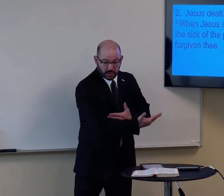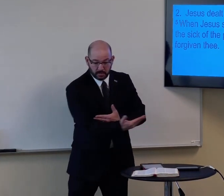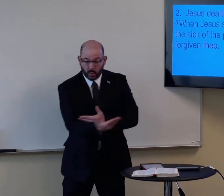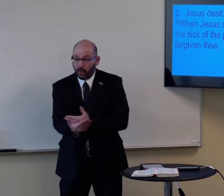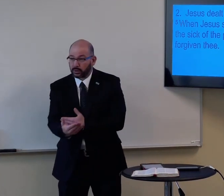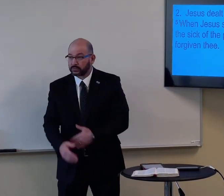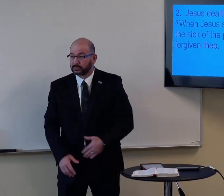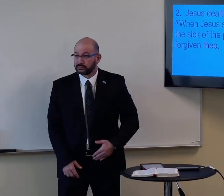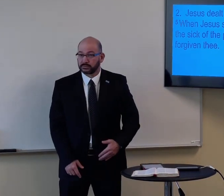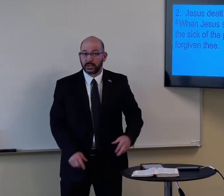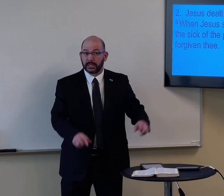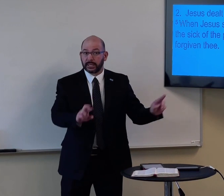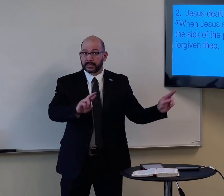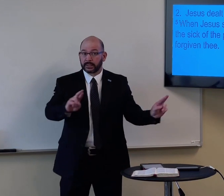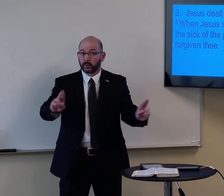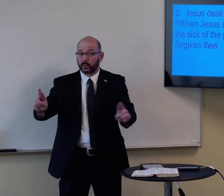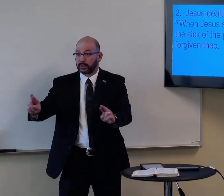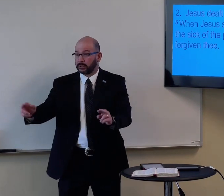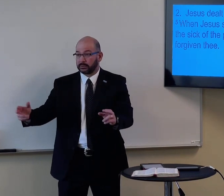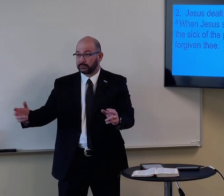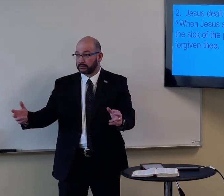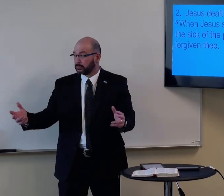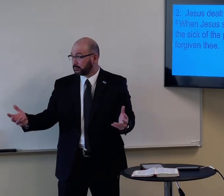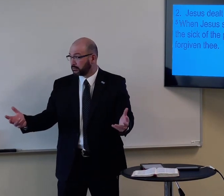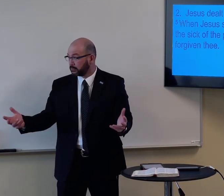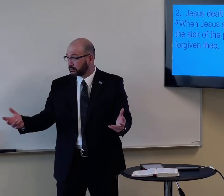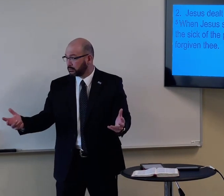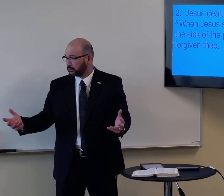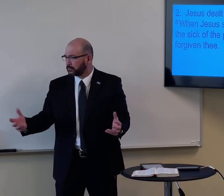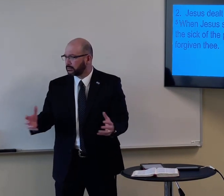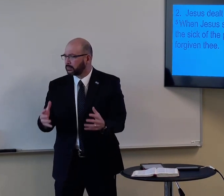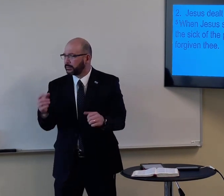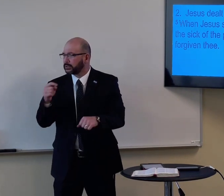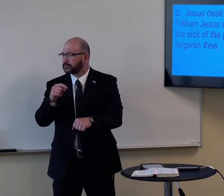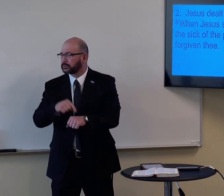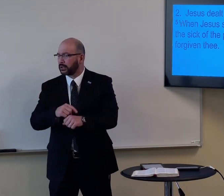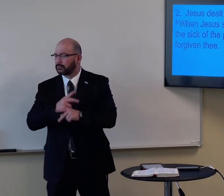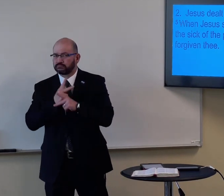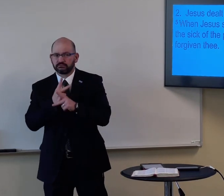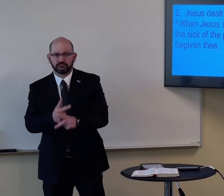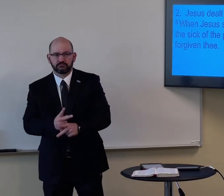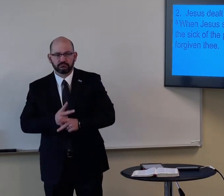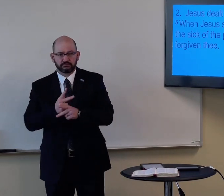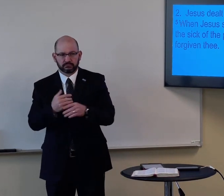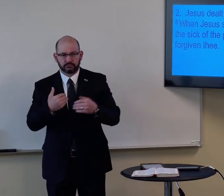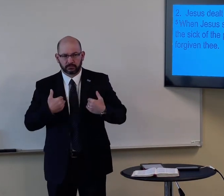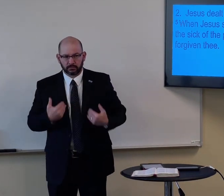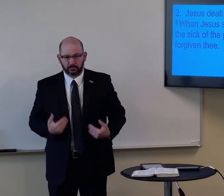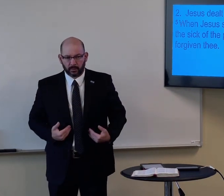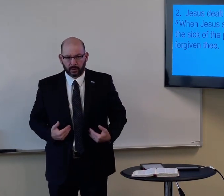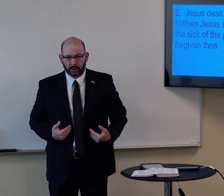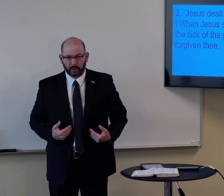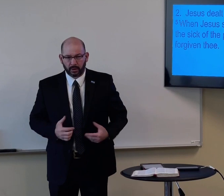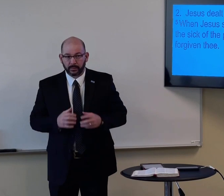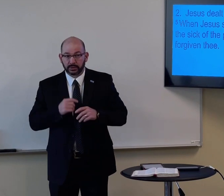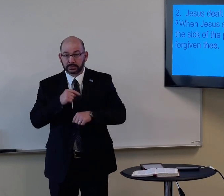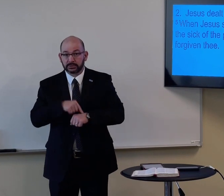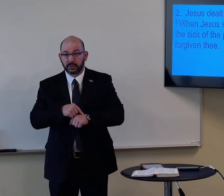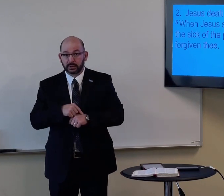in the morning, you get ready to go. How much time do you use to take